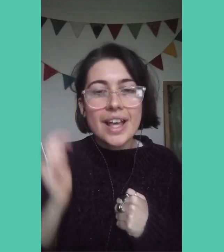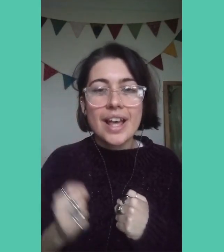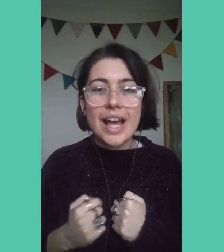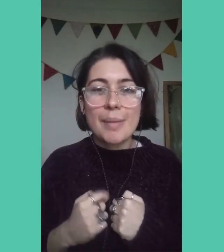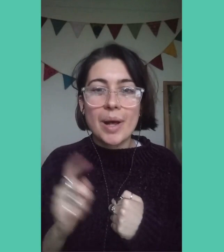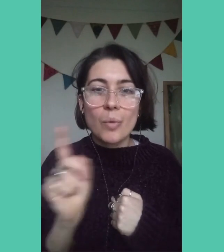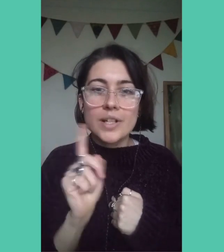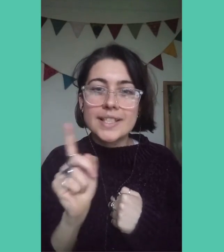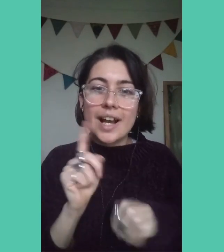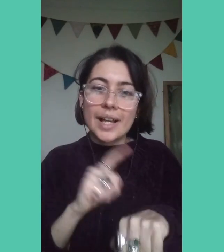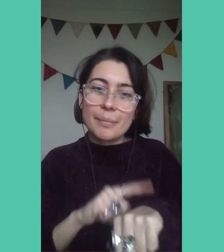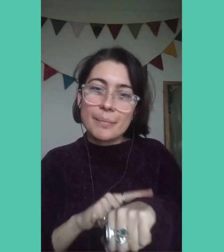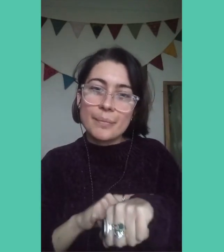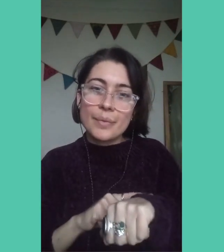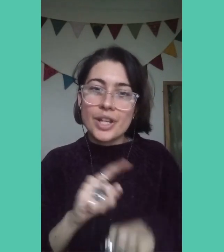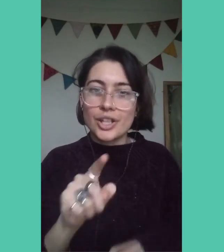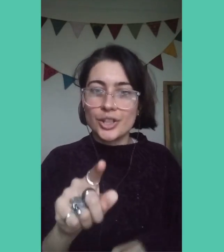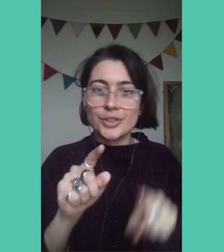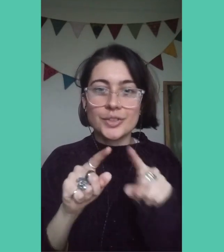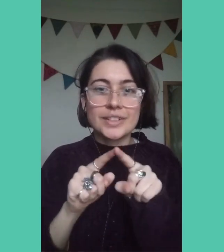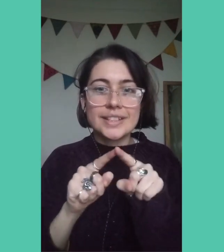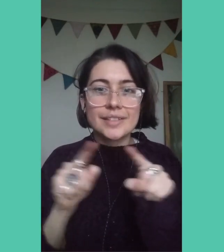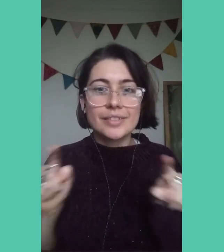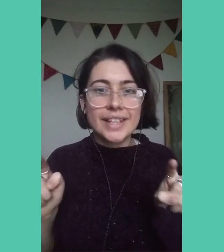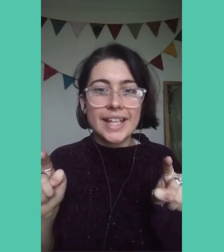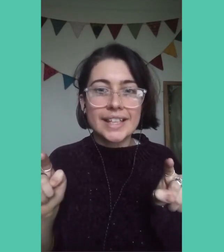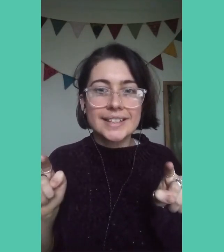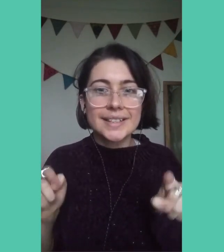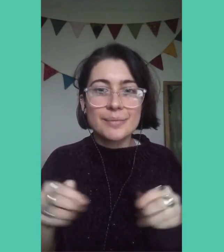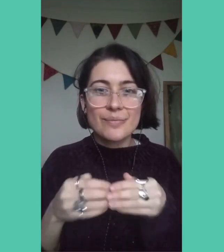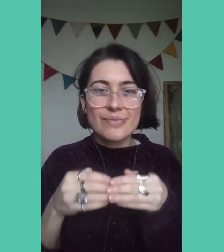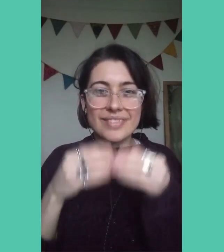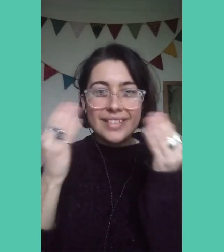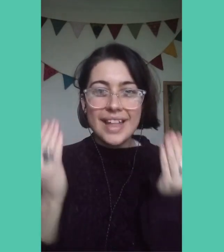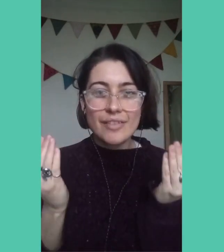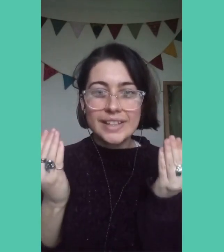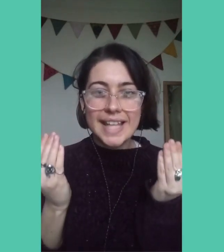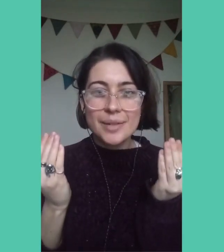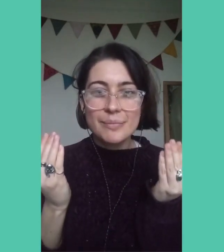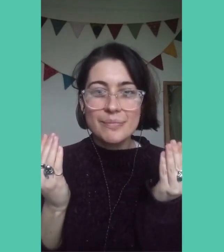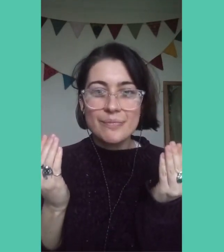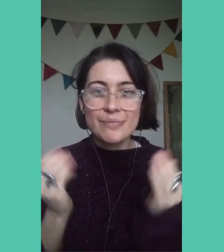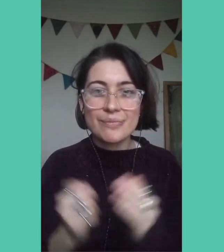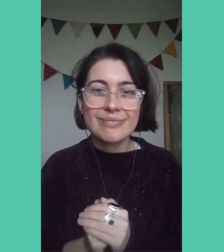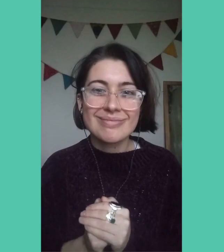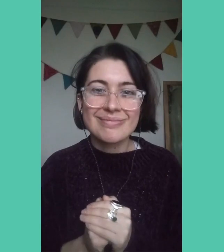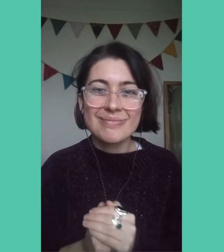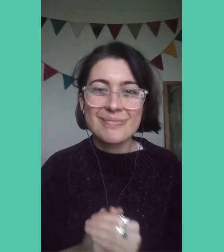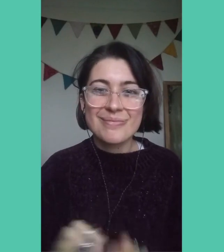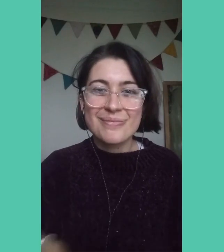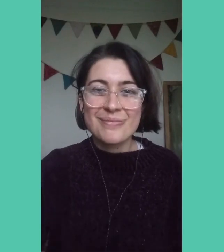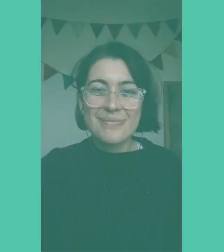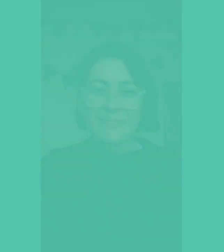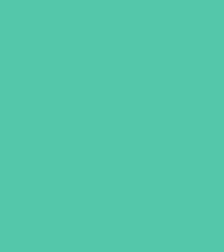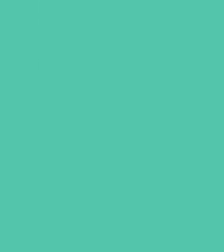about what time you do different things every day. Like, check the times on your timetable. Thank